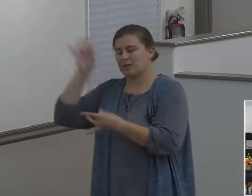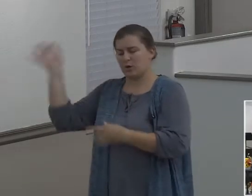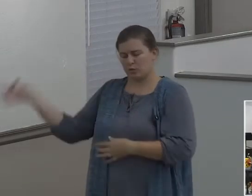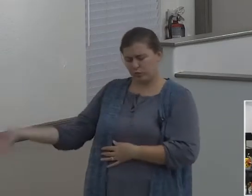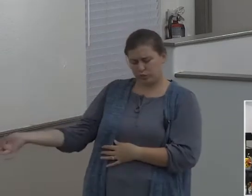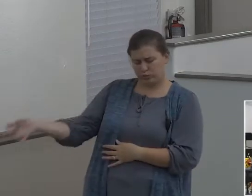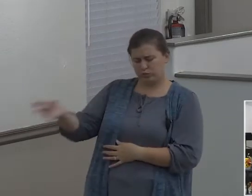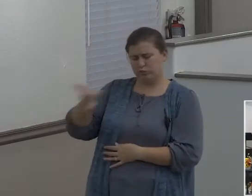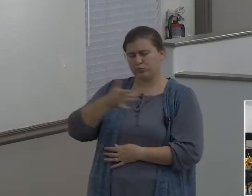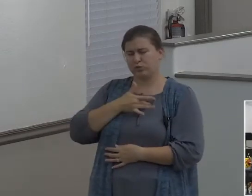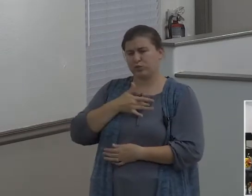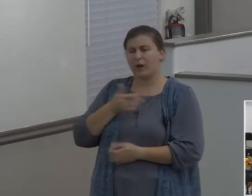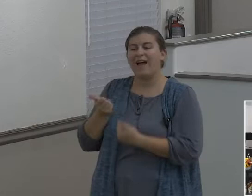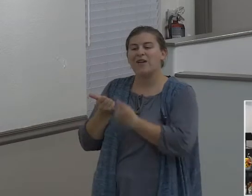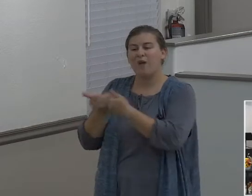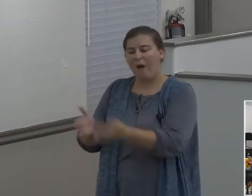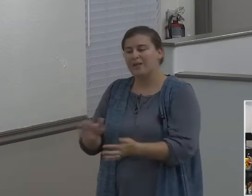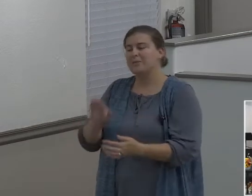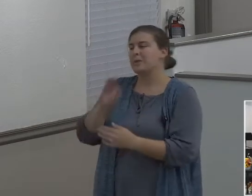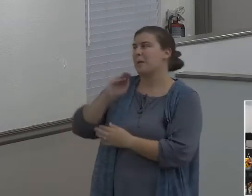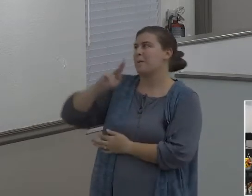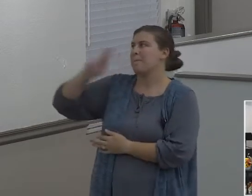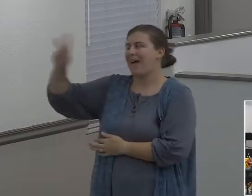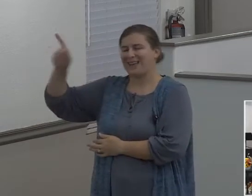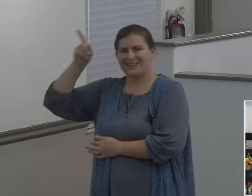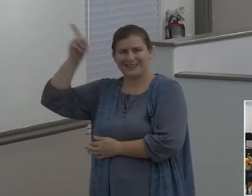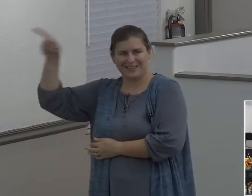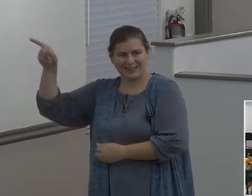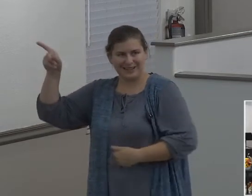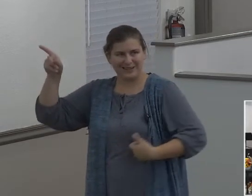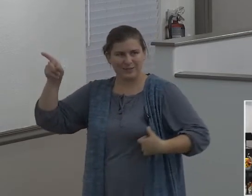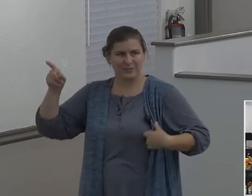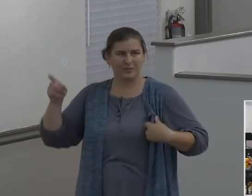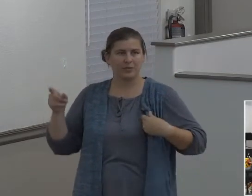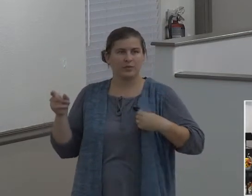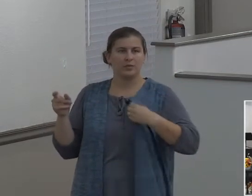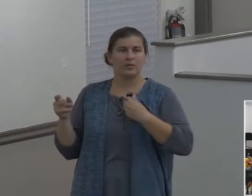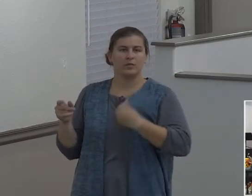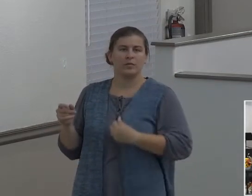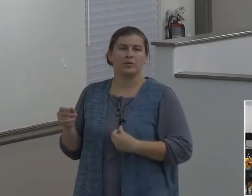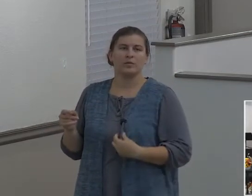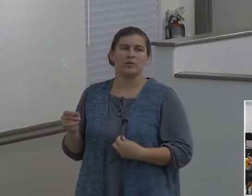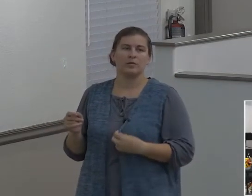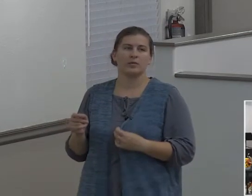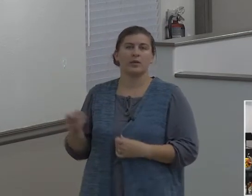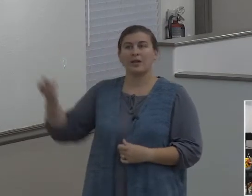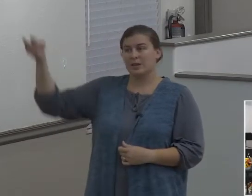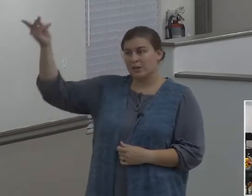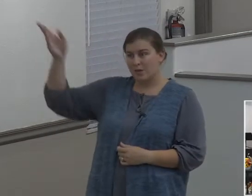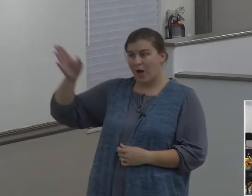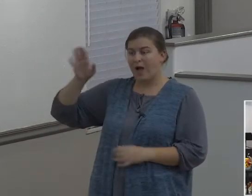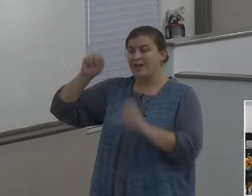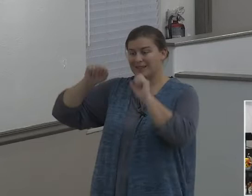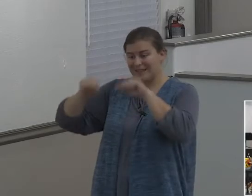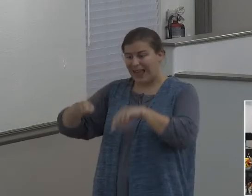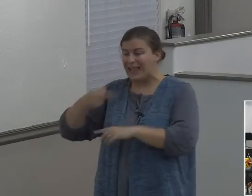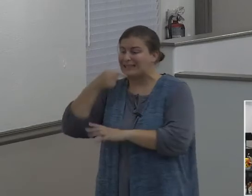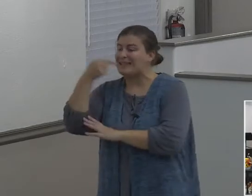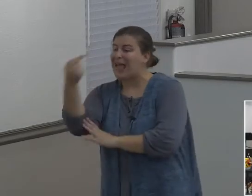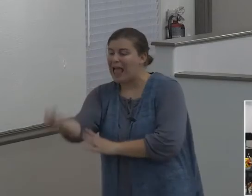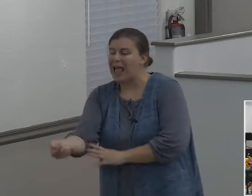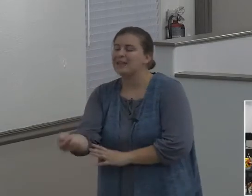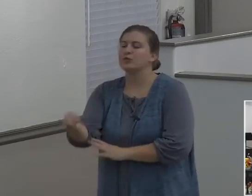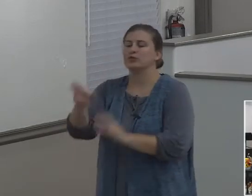back, bring him back to the place. Wait a minute, wait a minute, wait. That is not what I have in mind for you. Now get back over here. And they'll